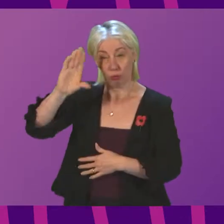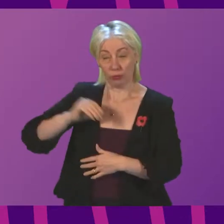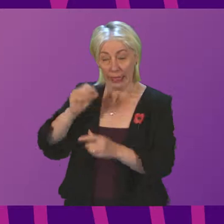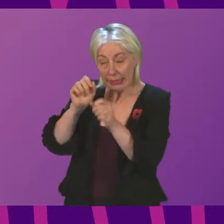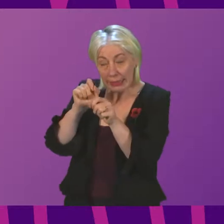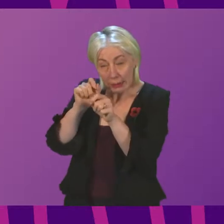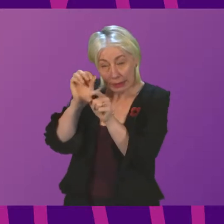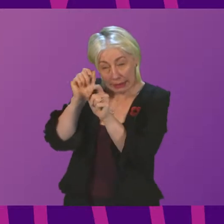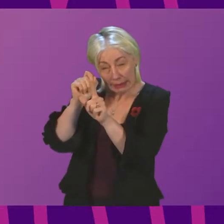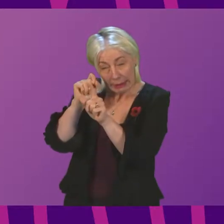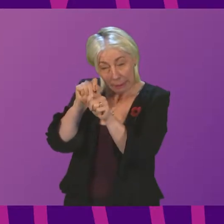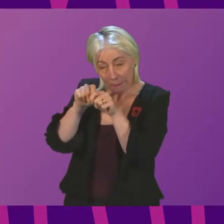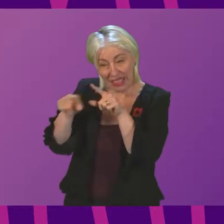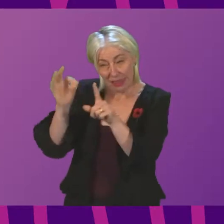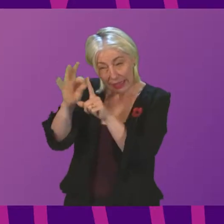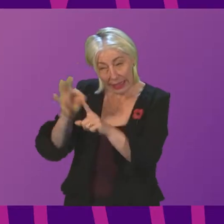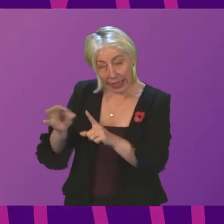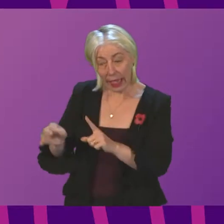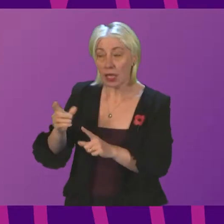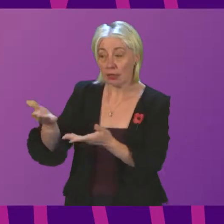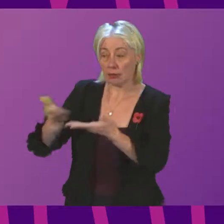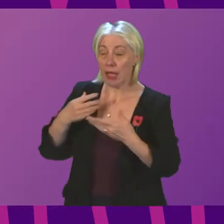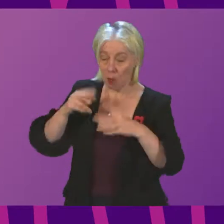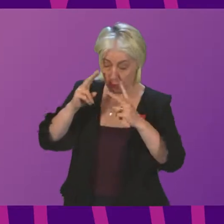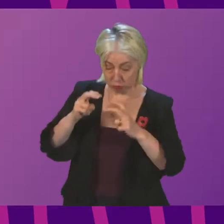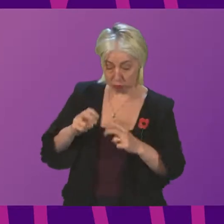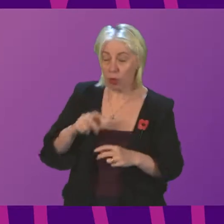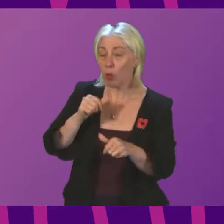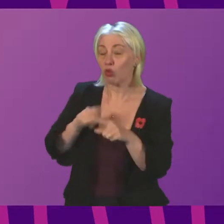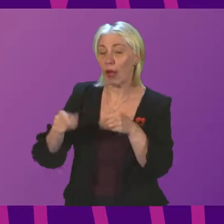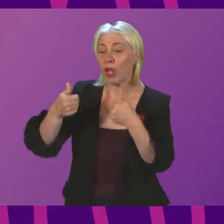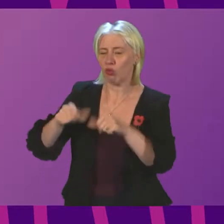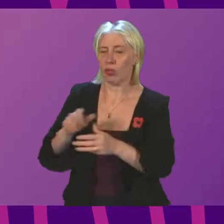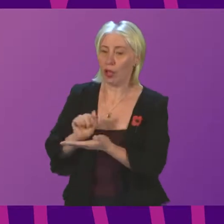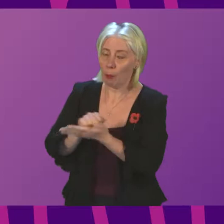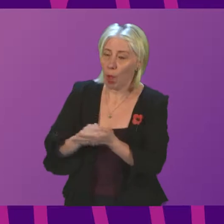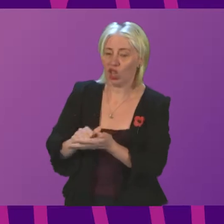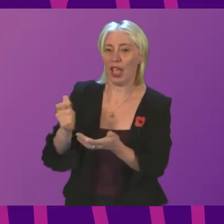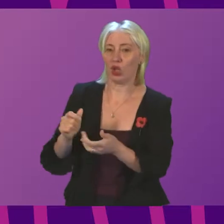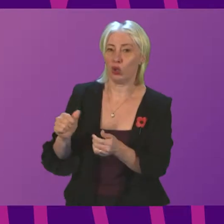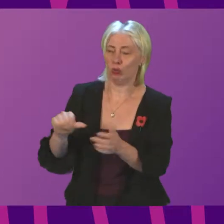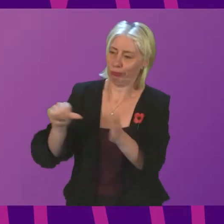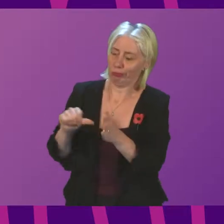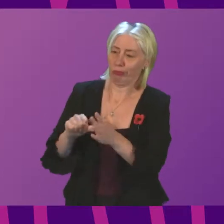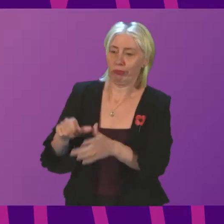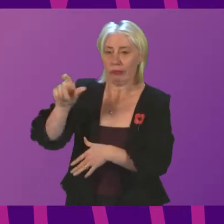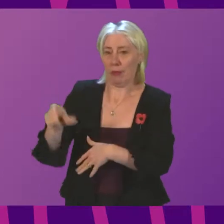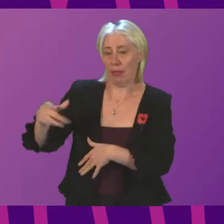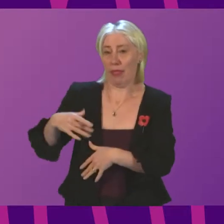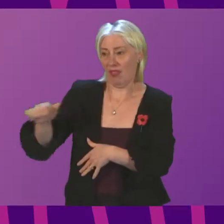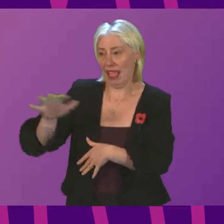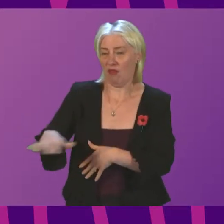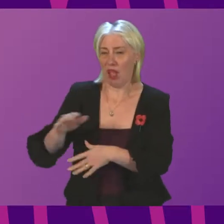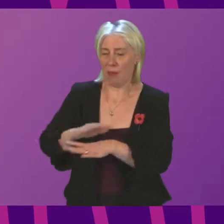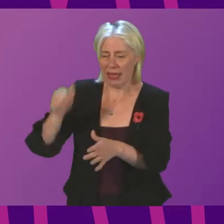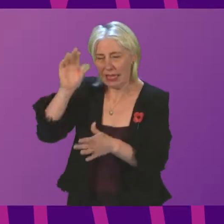details, I will look into the case and try to resolve it. I am sorry for the inconvenience that his constituent has experienced. They should not have experienced